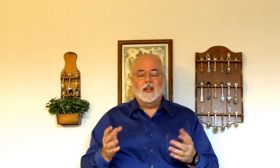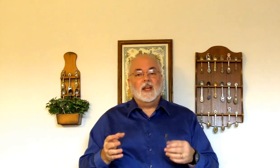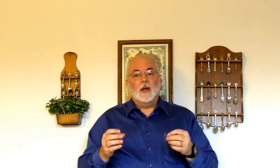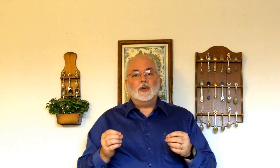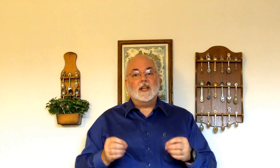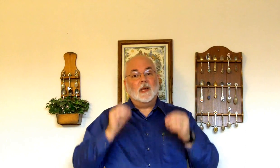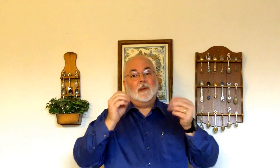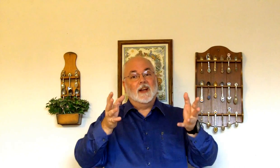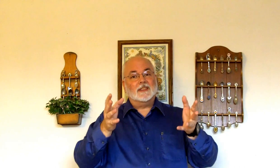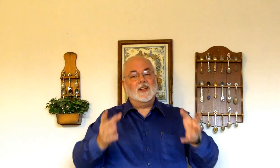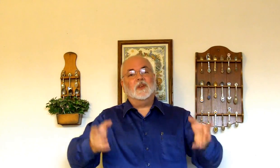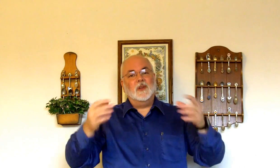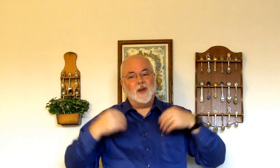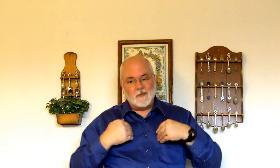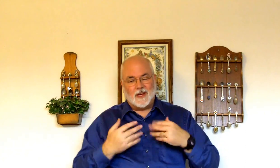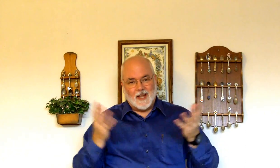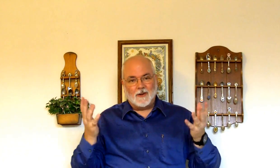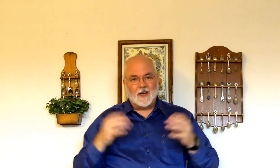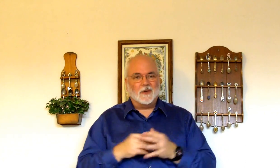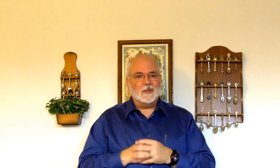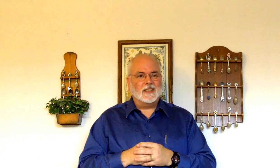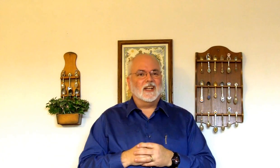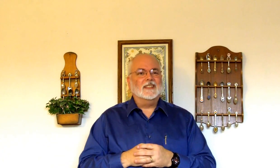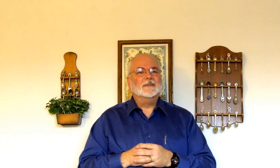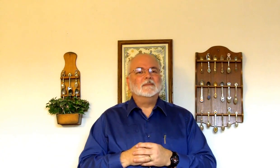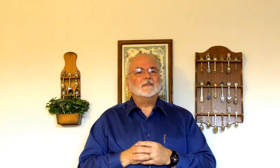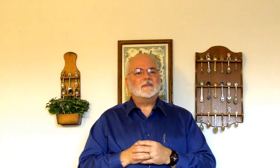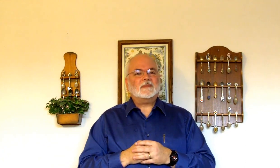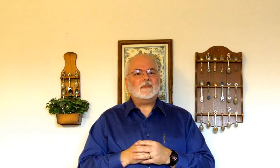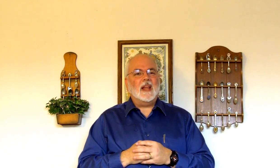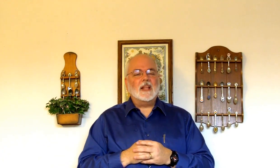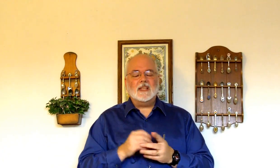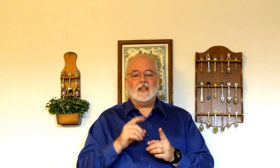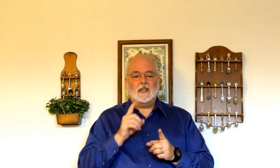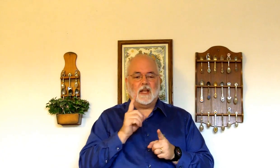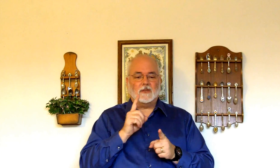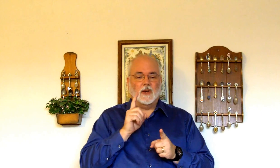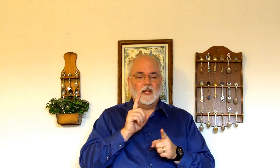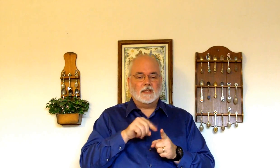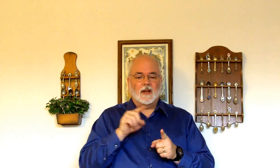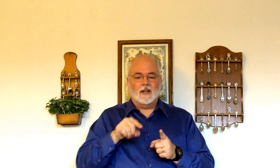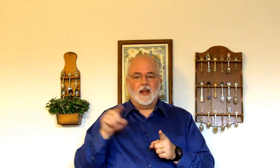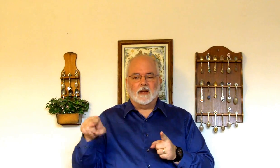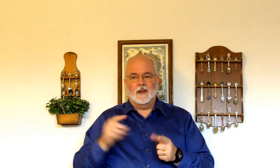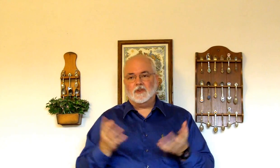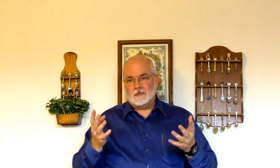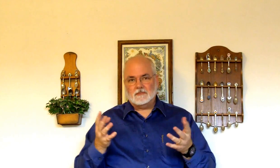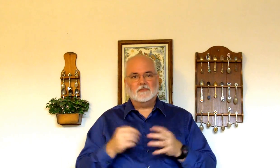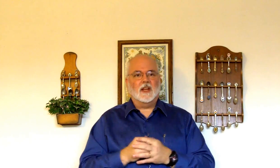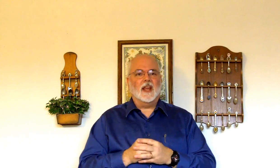in which case somebody else is teaching you, not me, because I really don't know C signs. That C sign stands for Signed Exact English, in